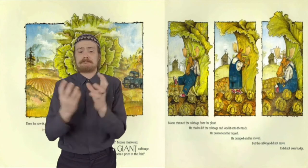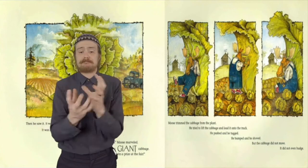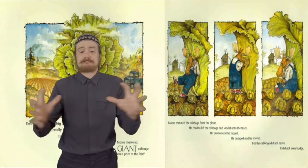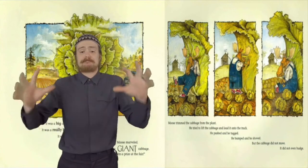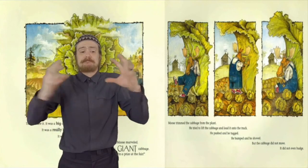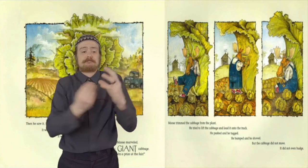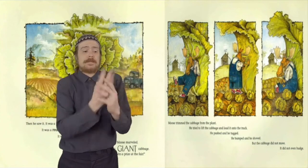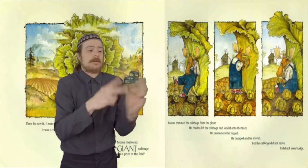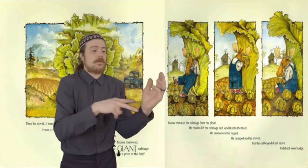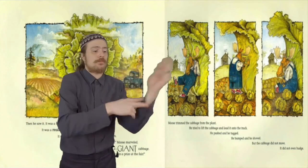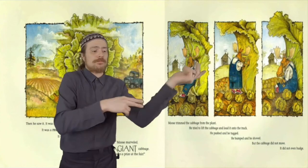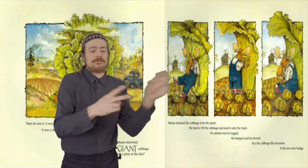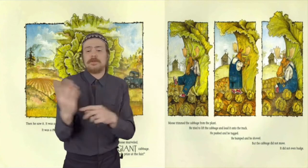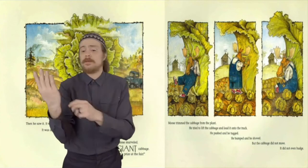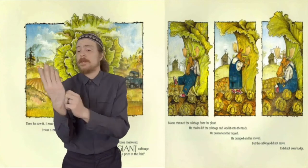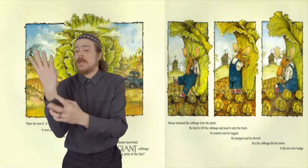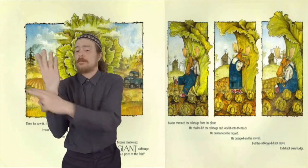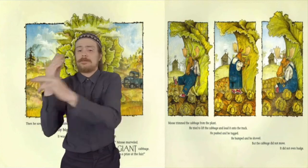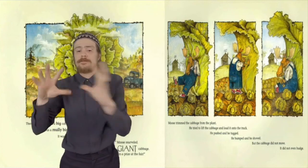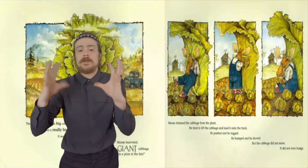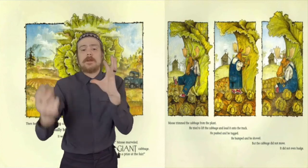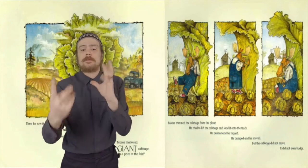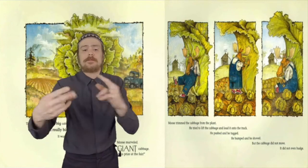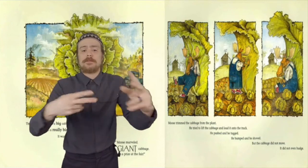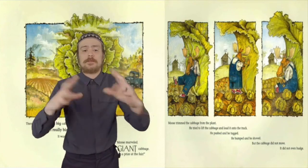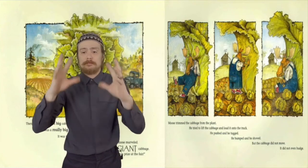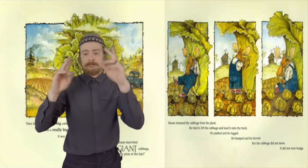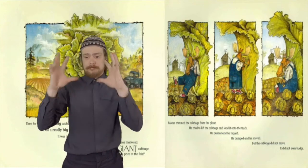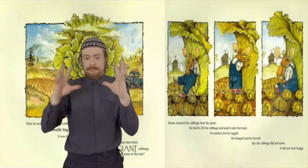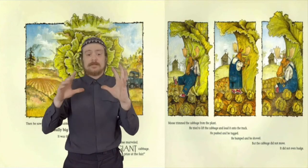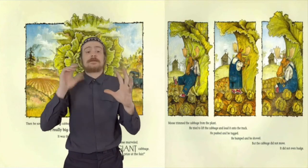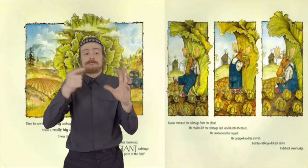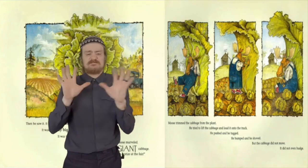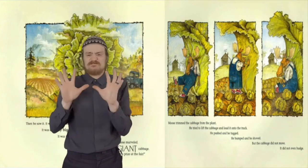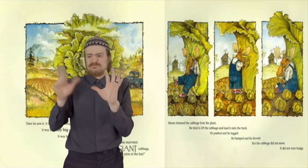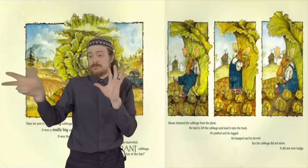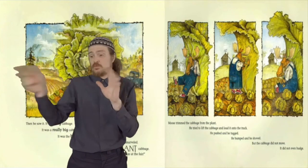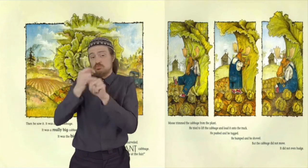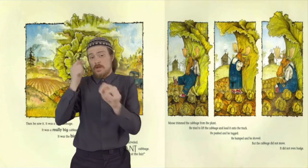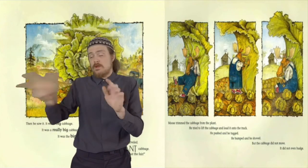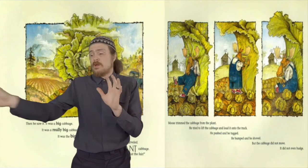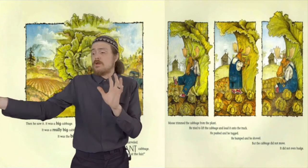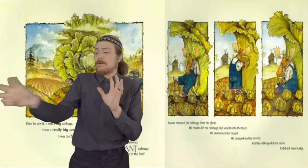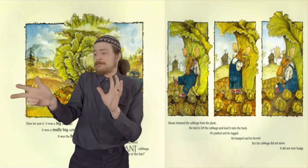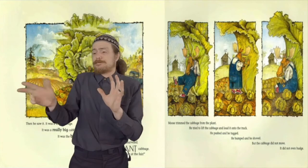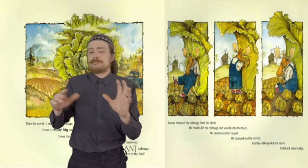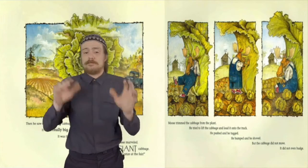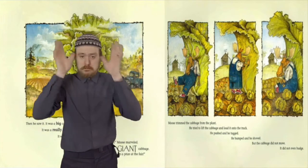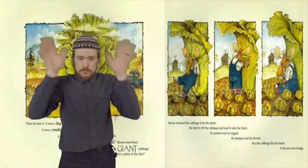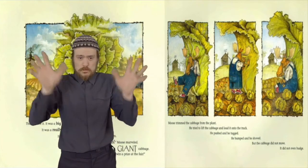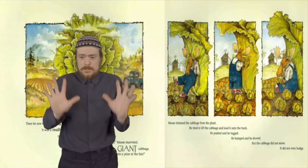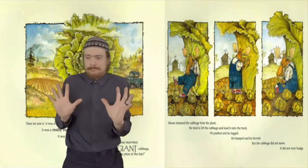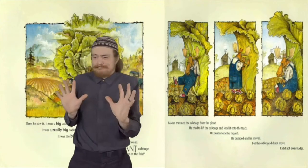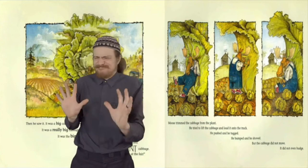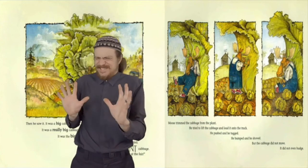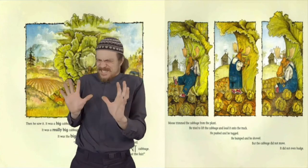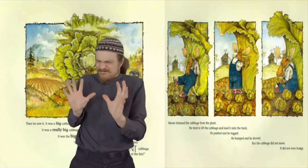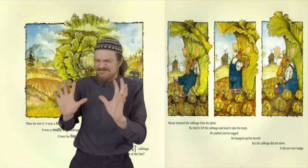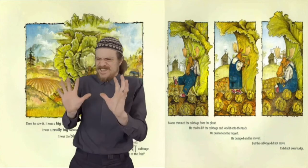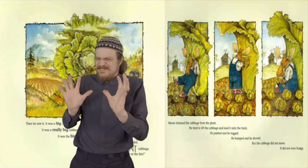This is sure to win a prize at the fair. Moose trimmed the cabbage from the plant. He tried to lift the cabbage and load it